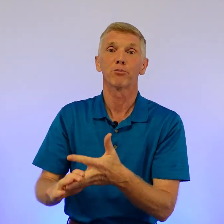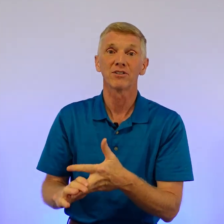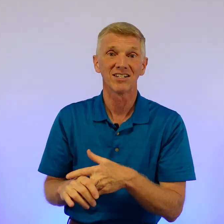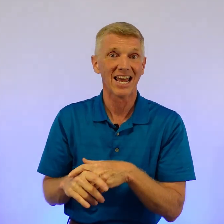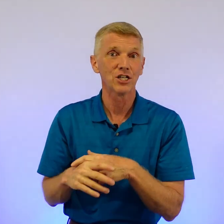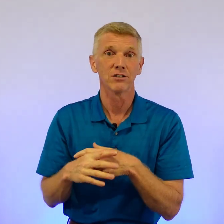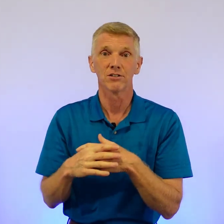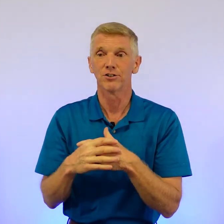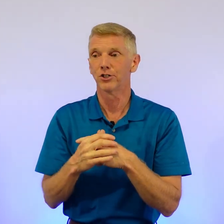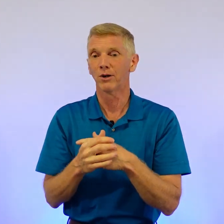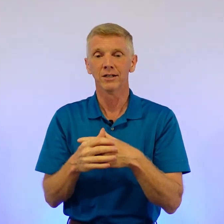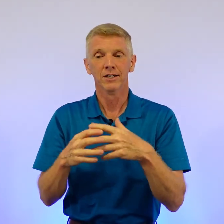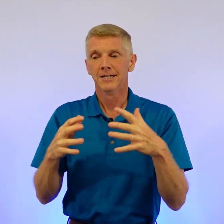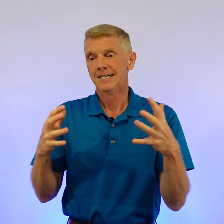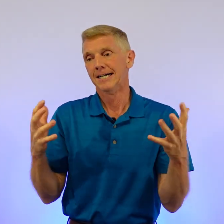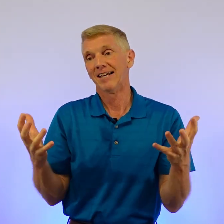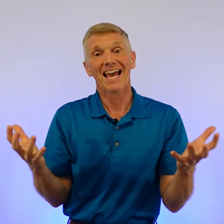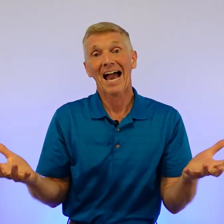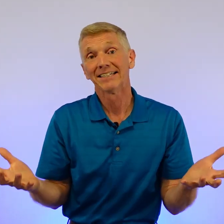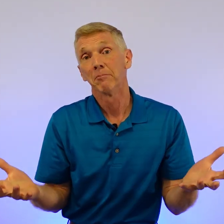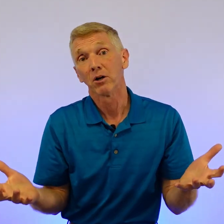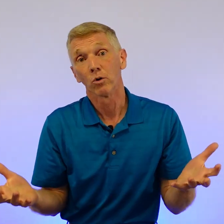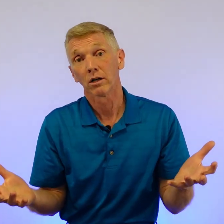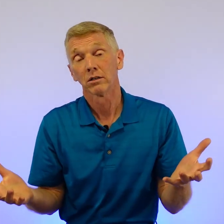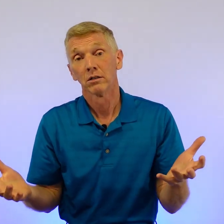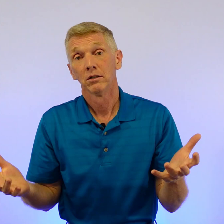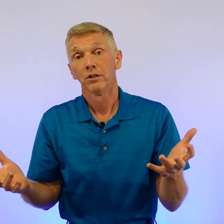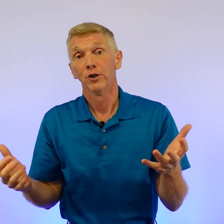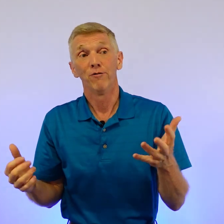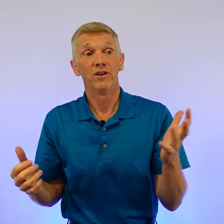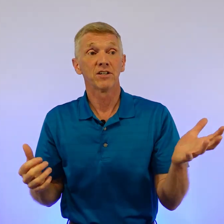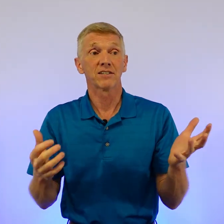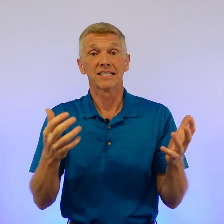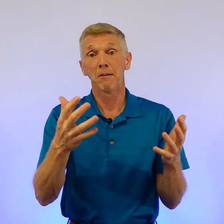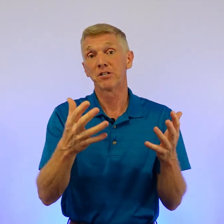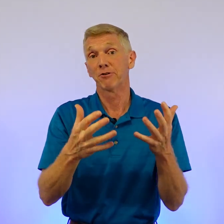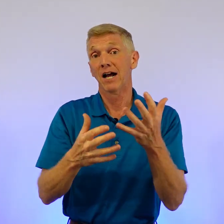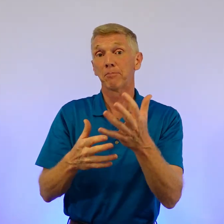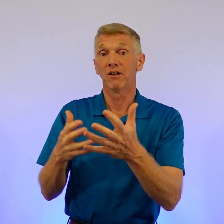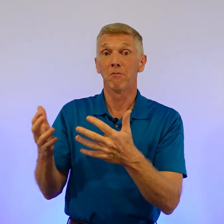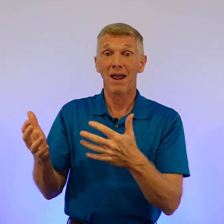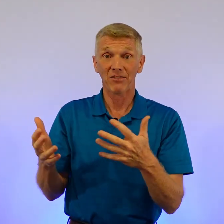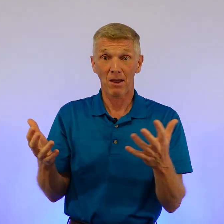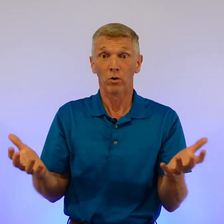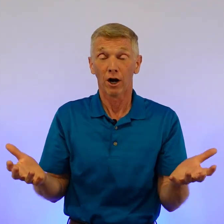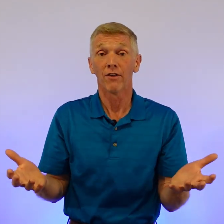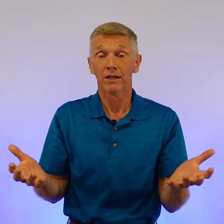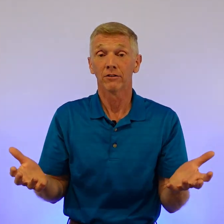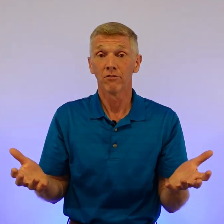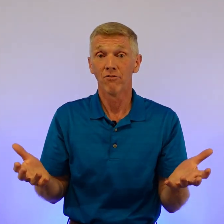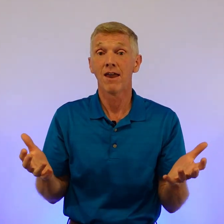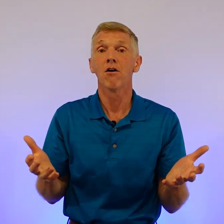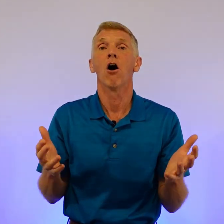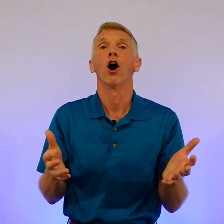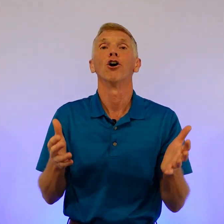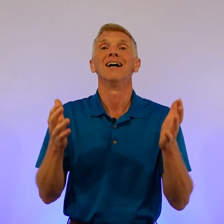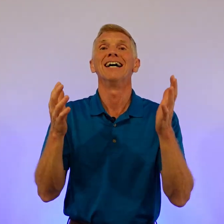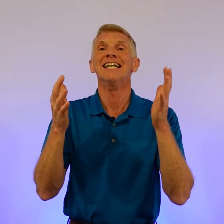presentations, they're doing, take academic work, you know, physics and chemistry and upper level math. Man, what are they? They are an